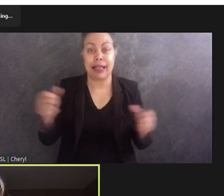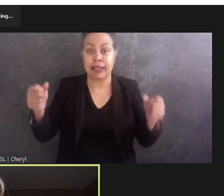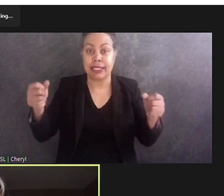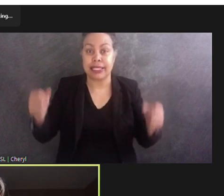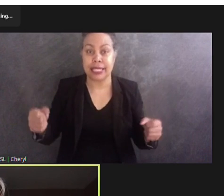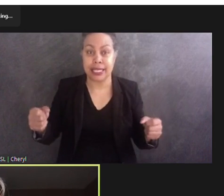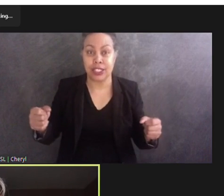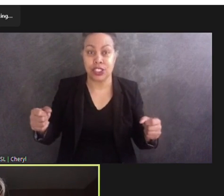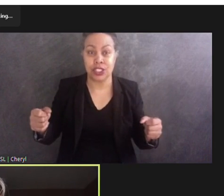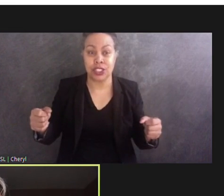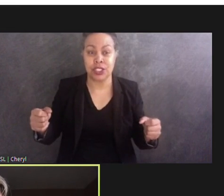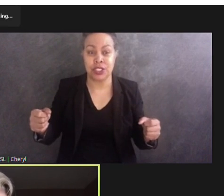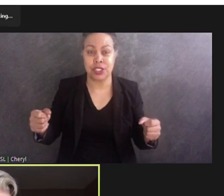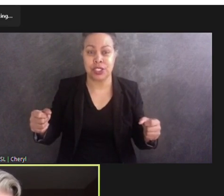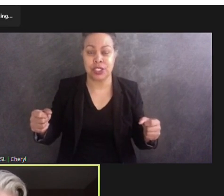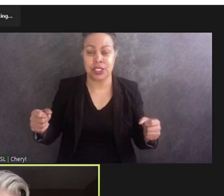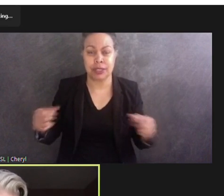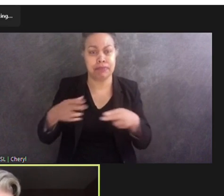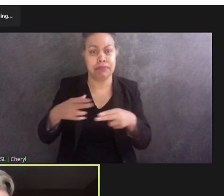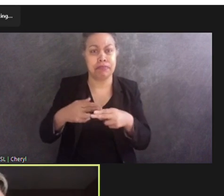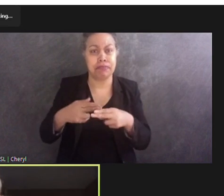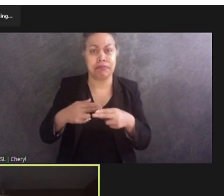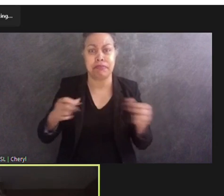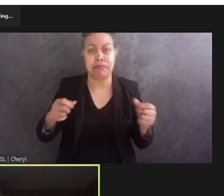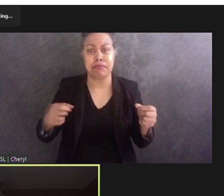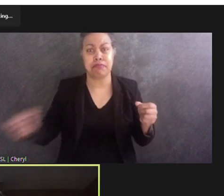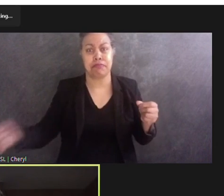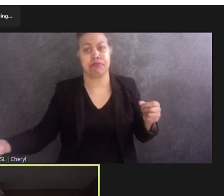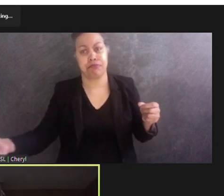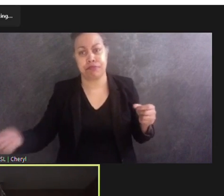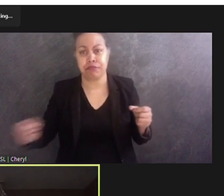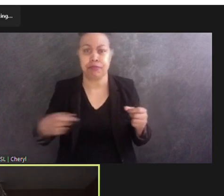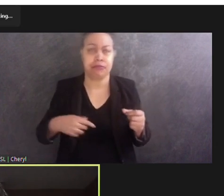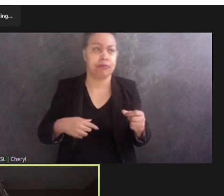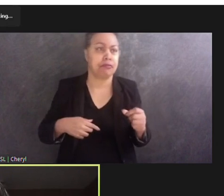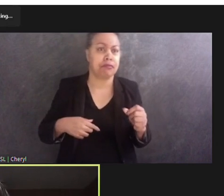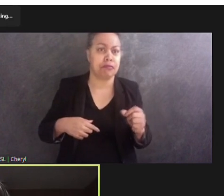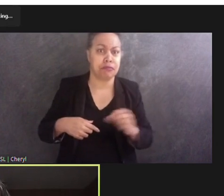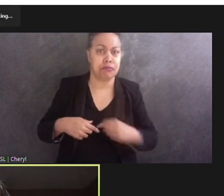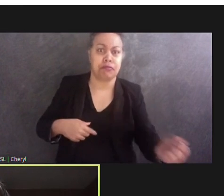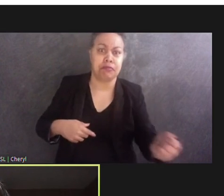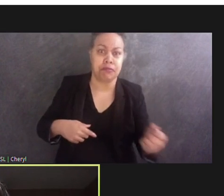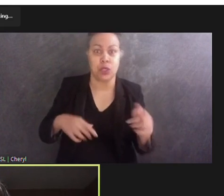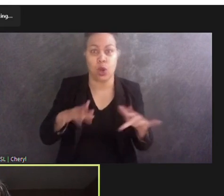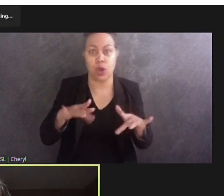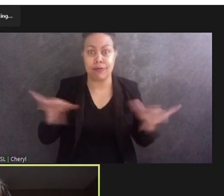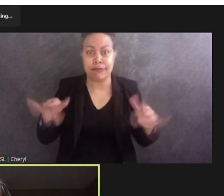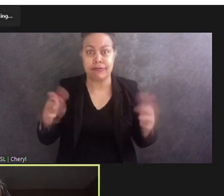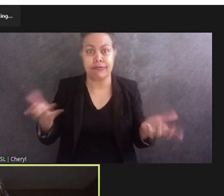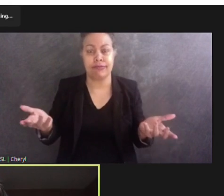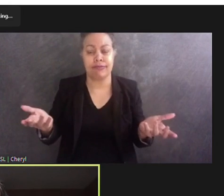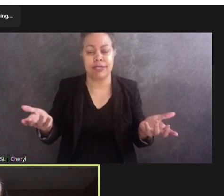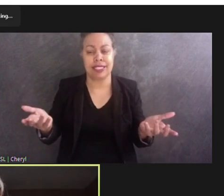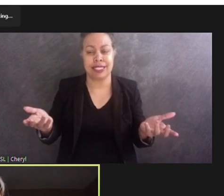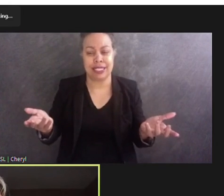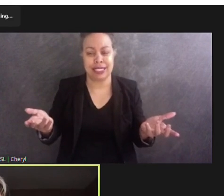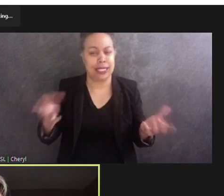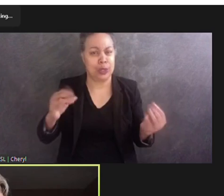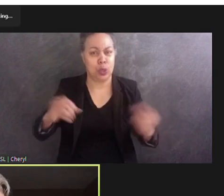you know, knocked over and pushed over. And so, you know, we need to discuss these